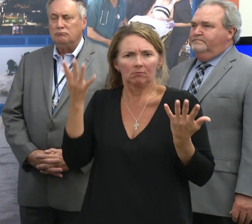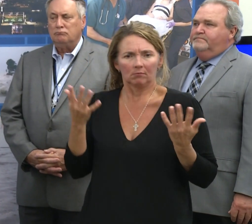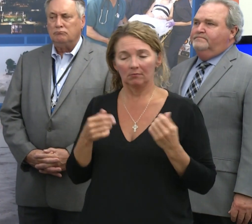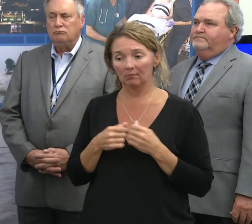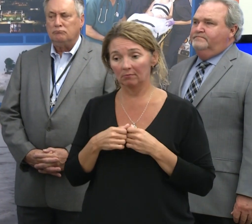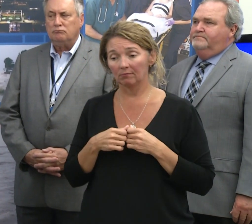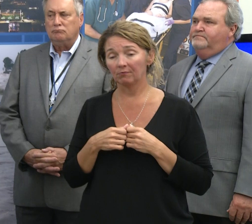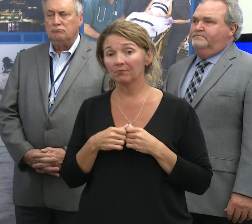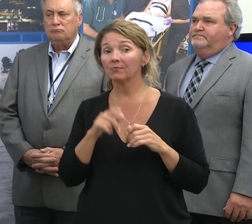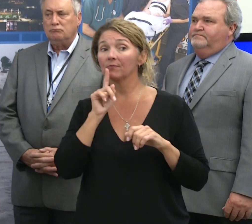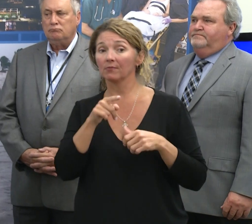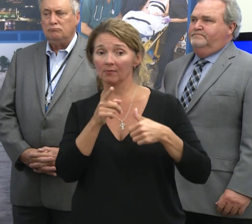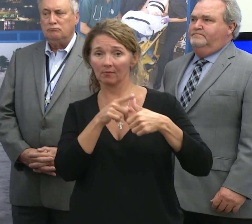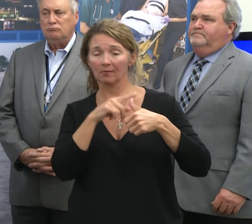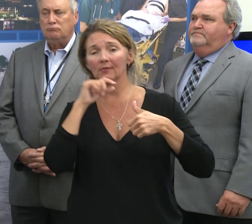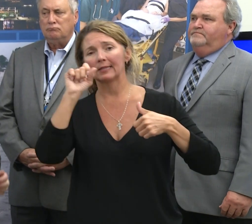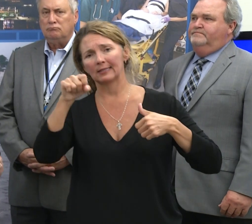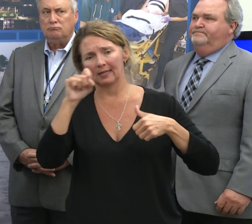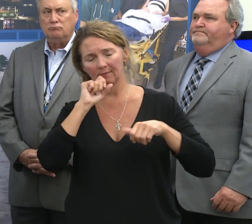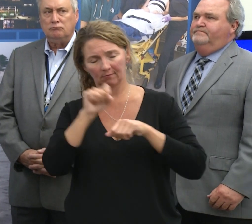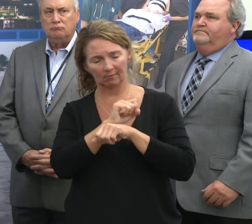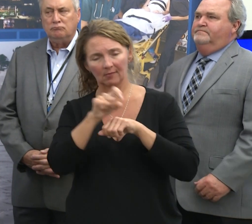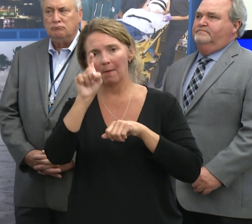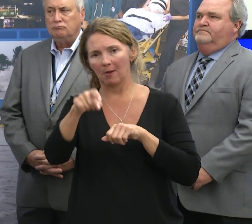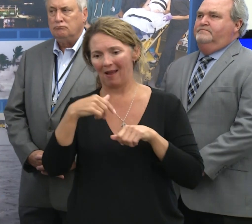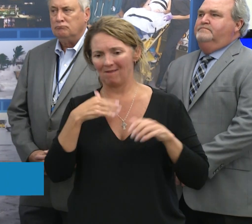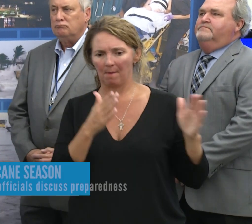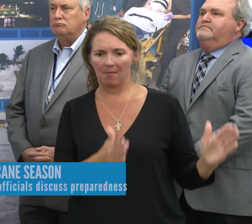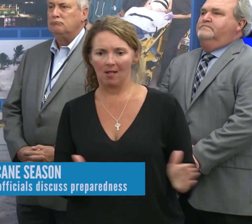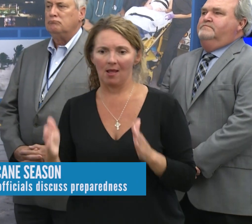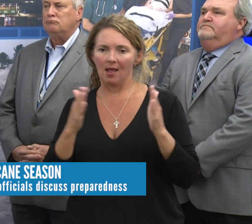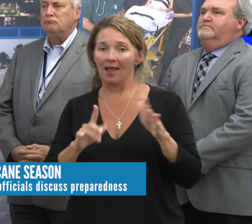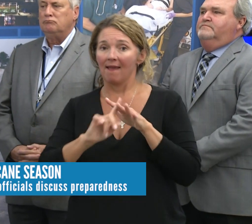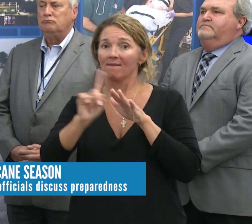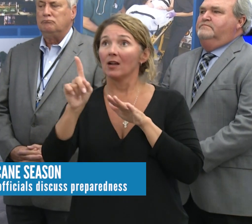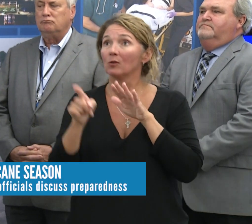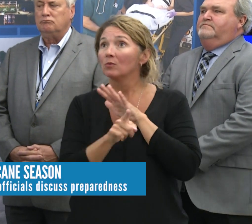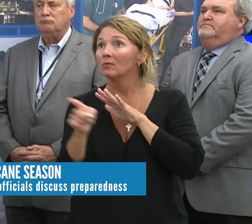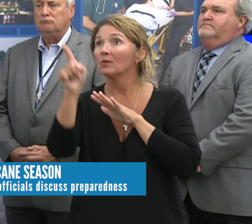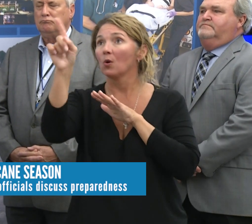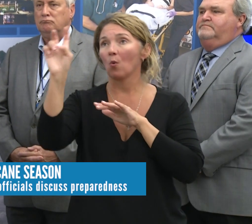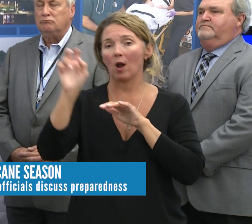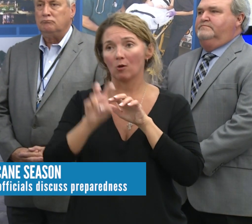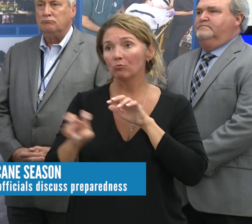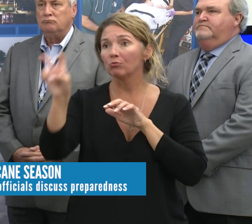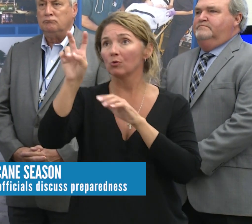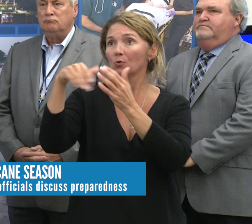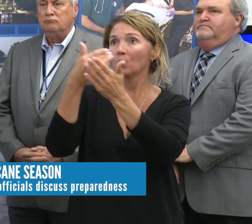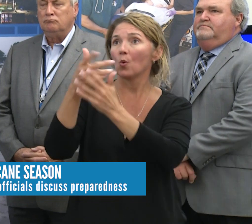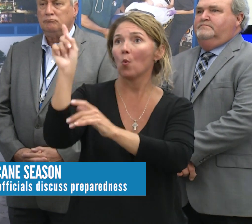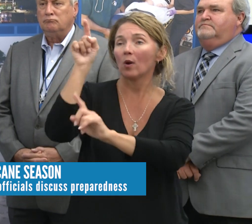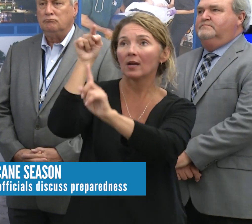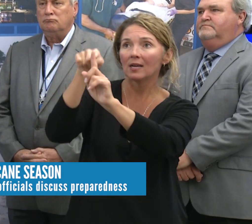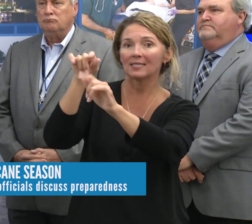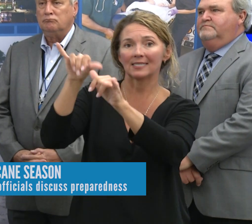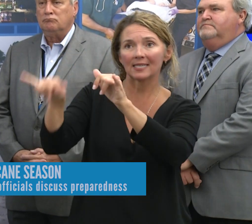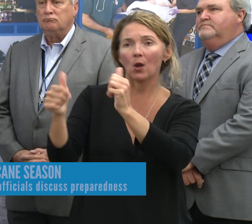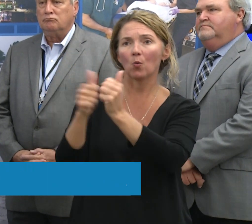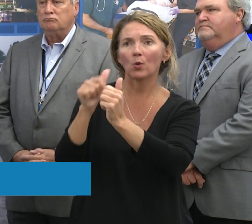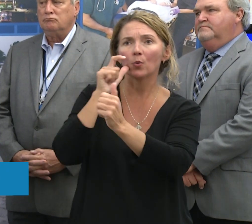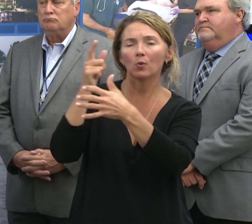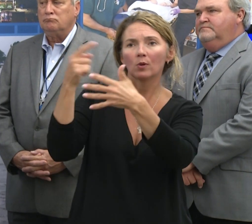The answer to the first question is yes, absolutely. You need to plan your evacuation route. You need to plan what your destination is, where you're staying.